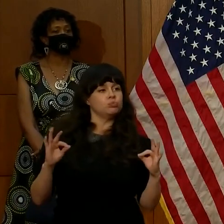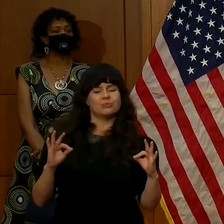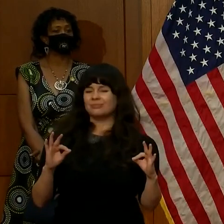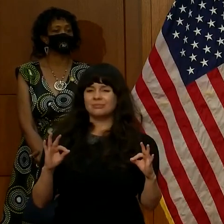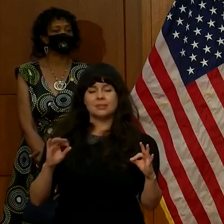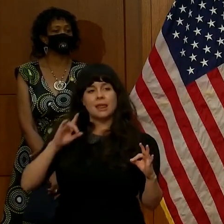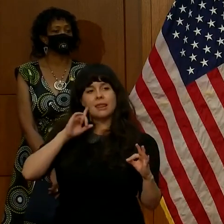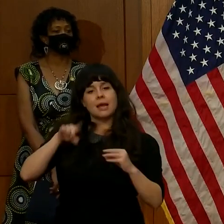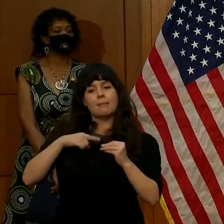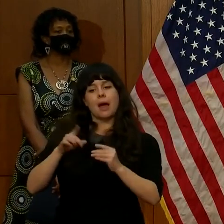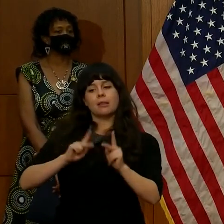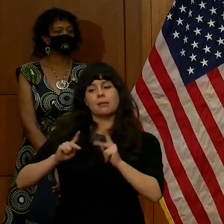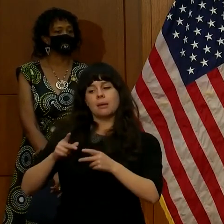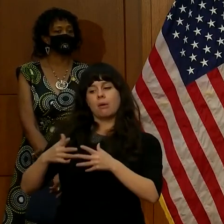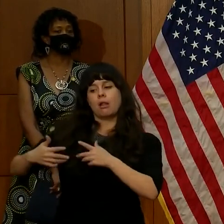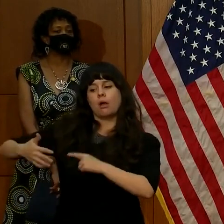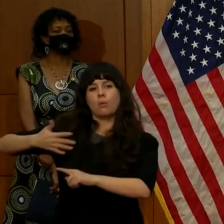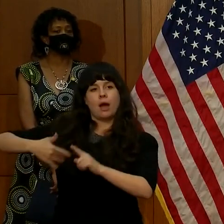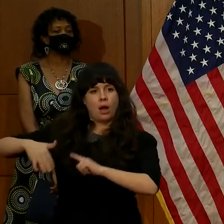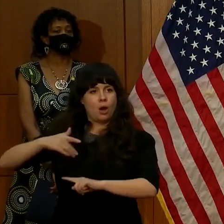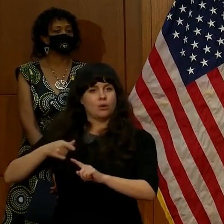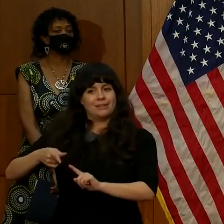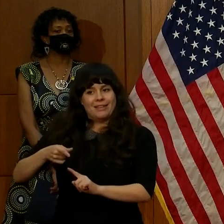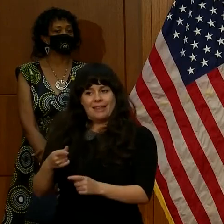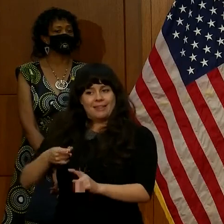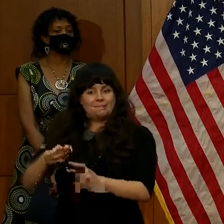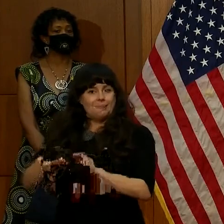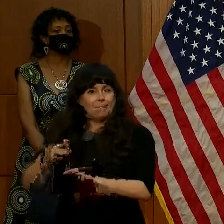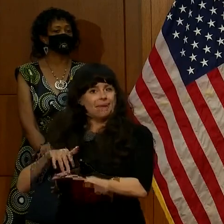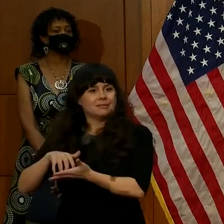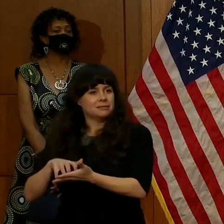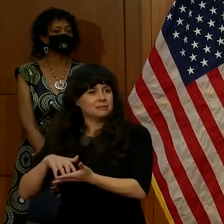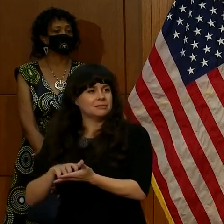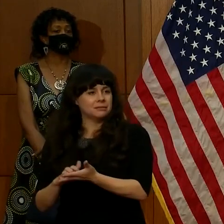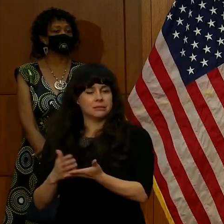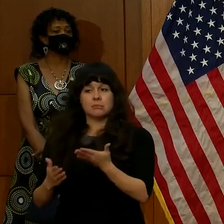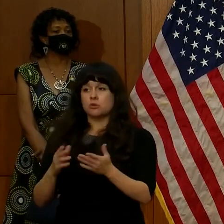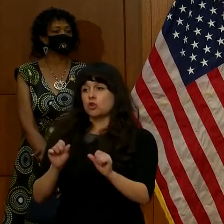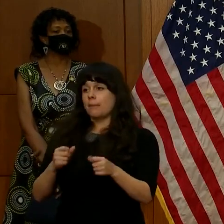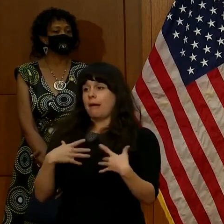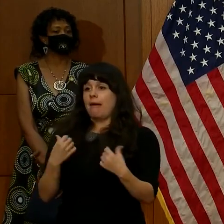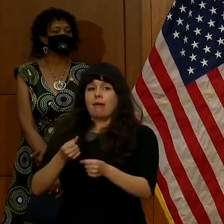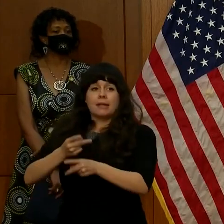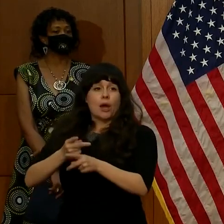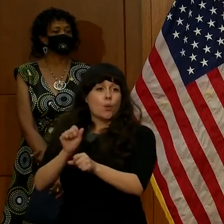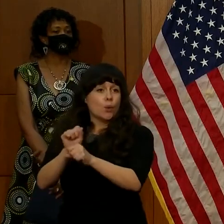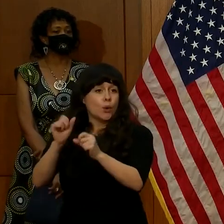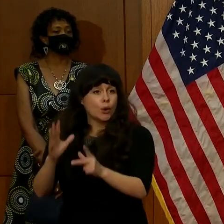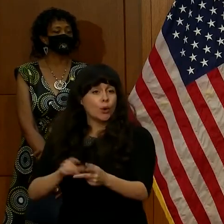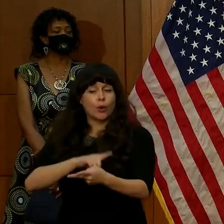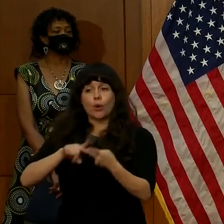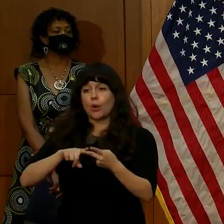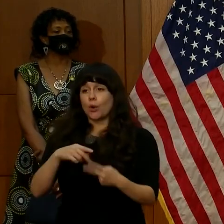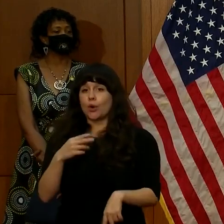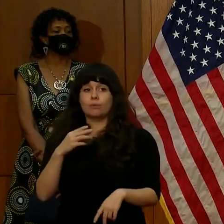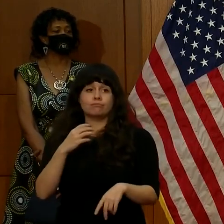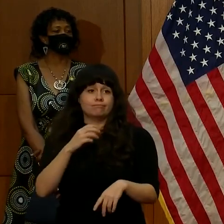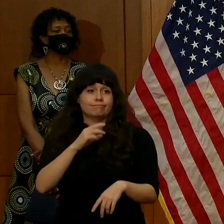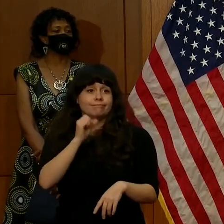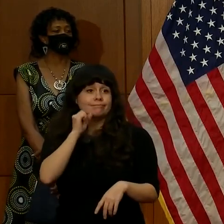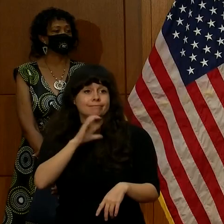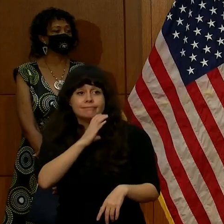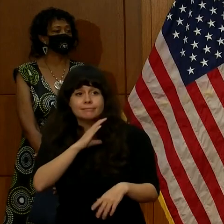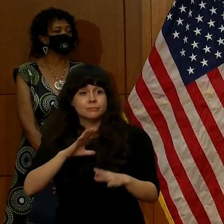person that's not in your situation. And that may be a health care worker. It may be someone in a nursing home. It may be someone in your family. And so,